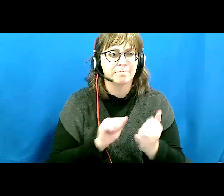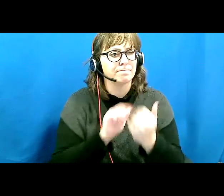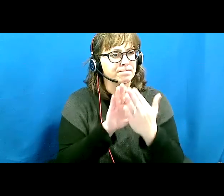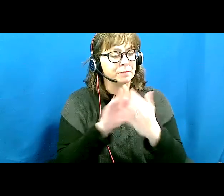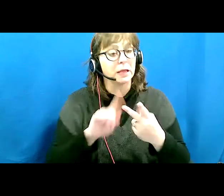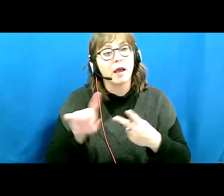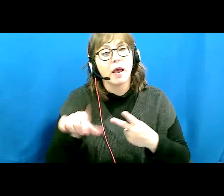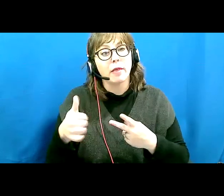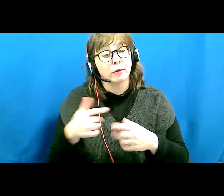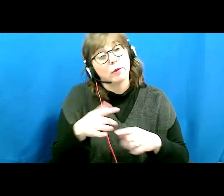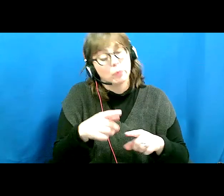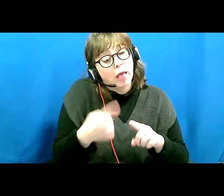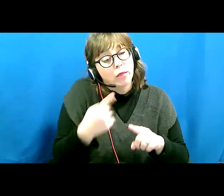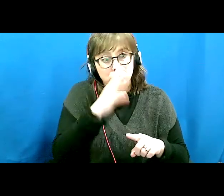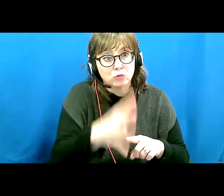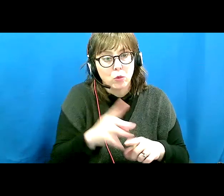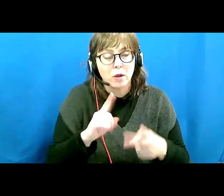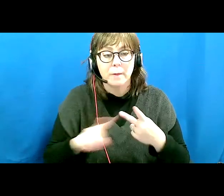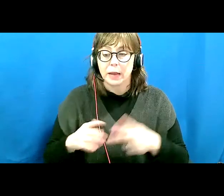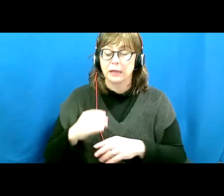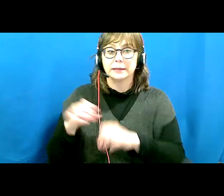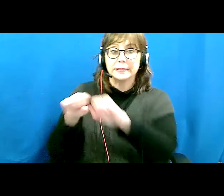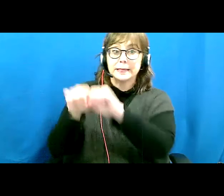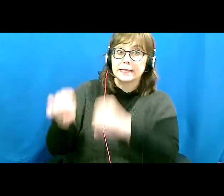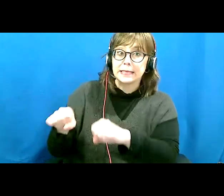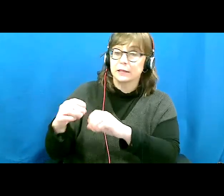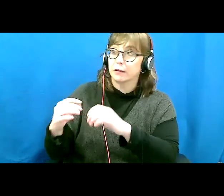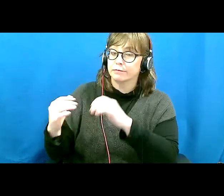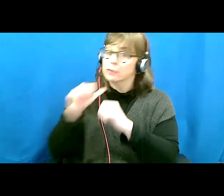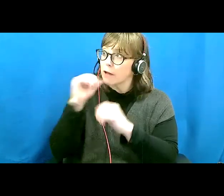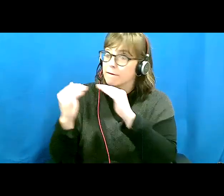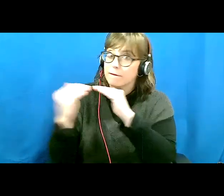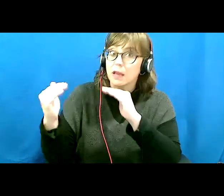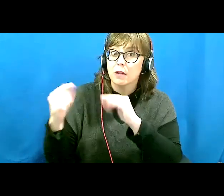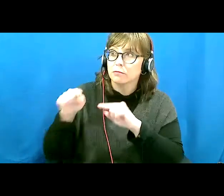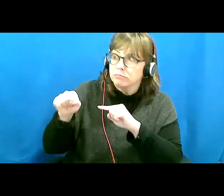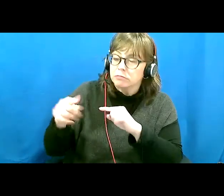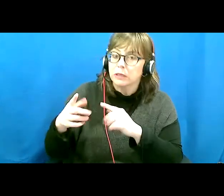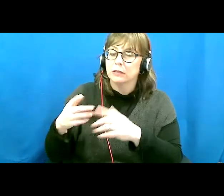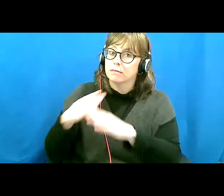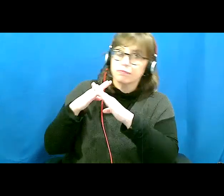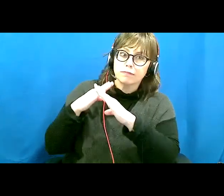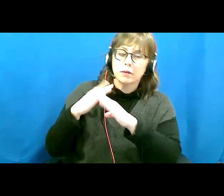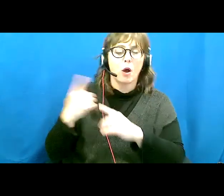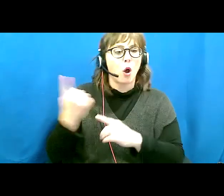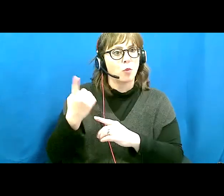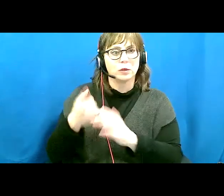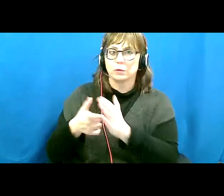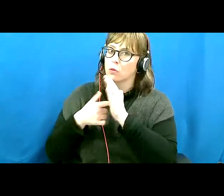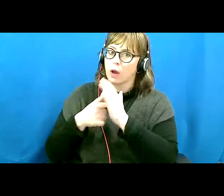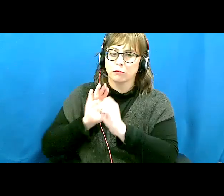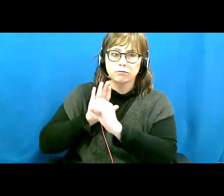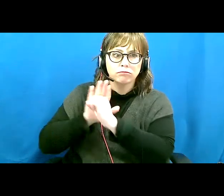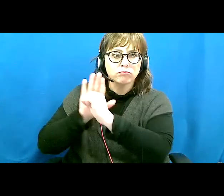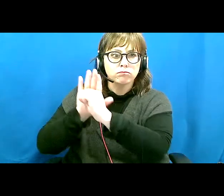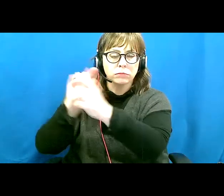other times ignored. And institutional prejudices almost always require advocacy work. The only way that I